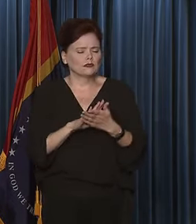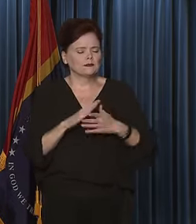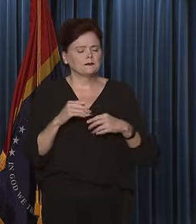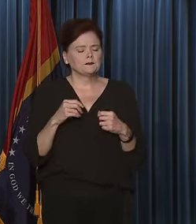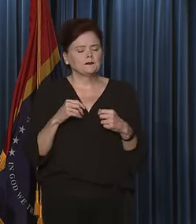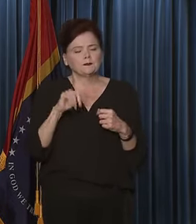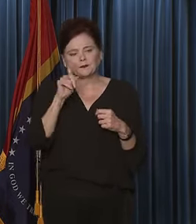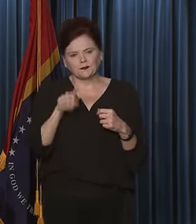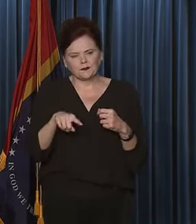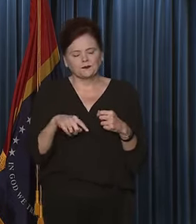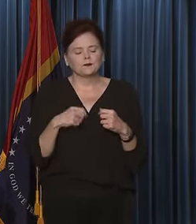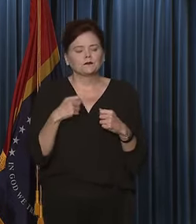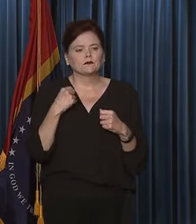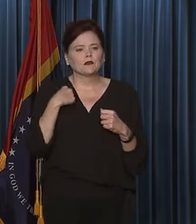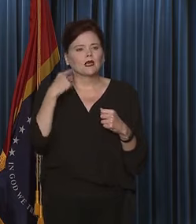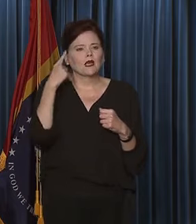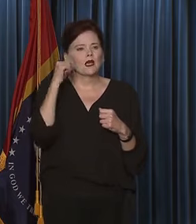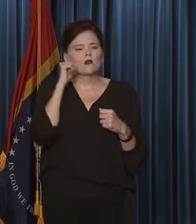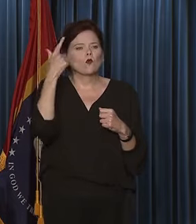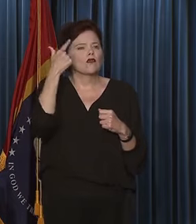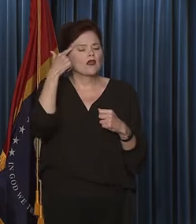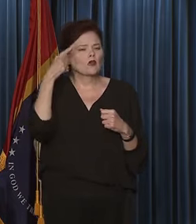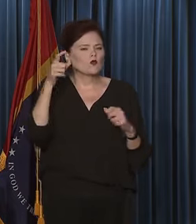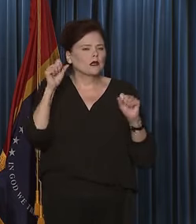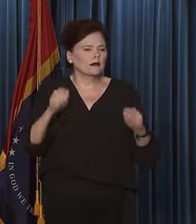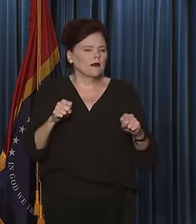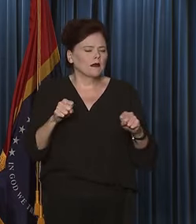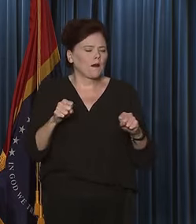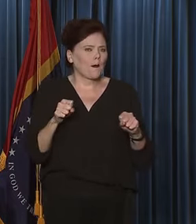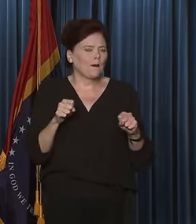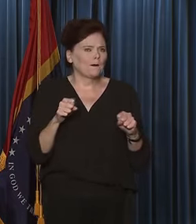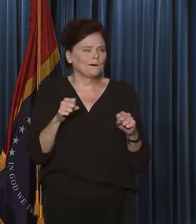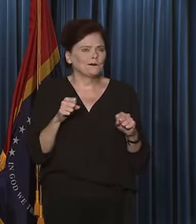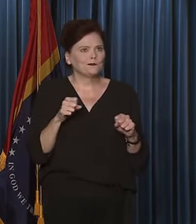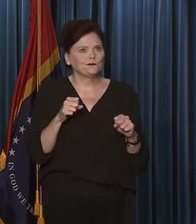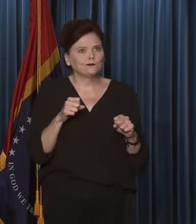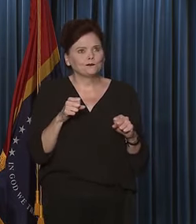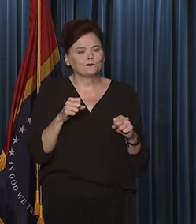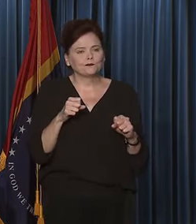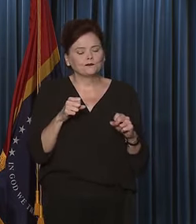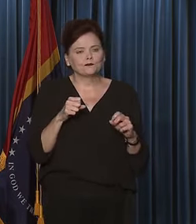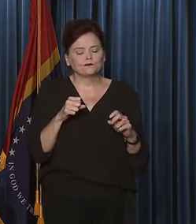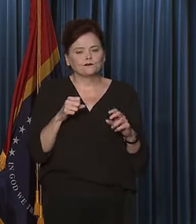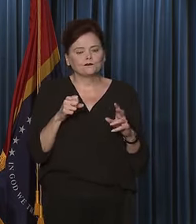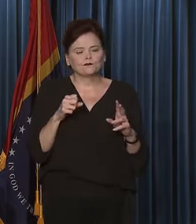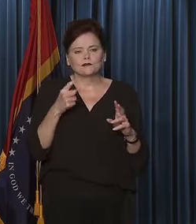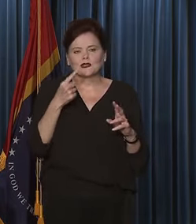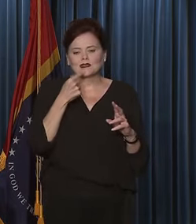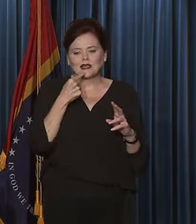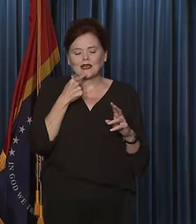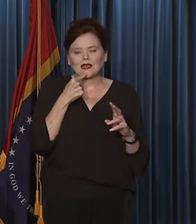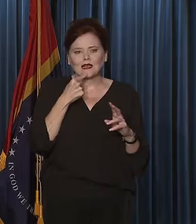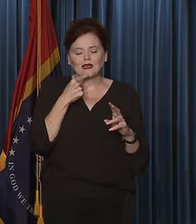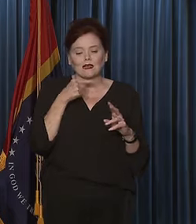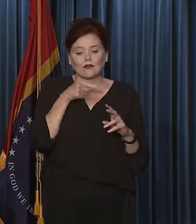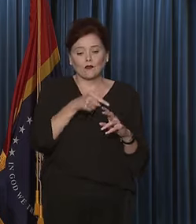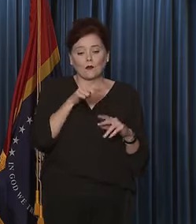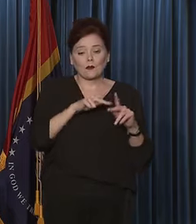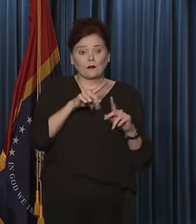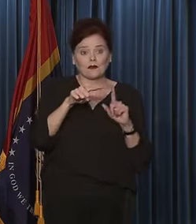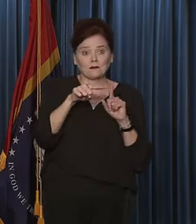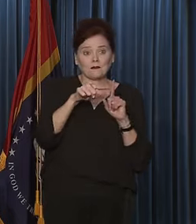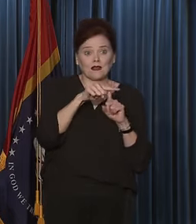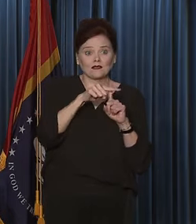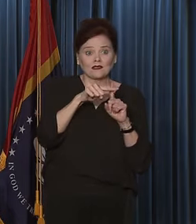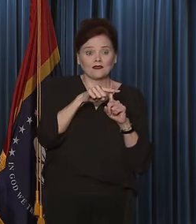I don't think that you can necessarily make the leap from those individuals testing